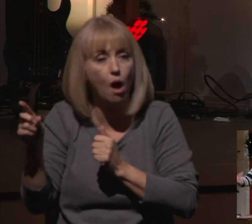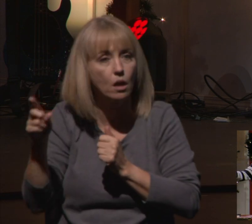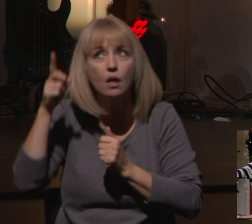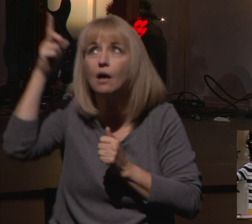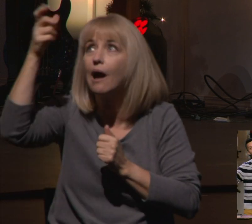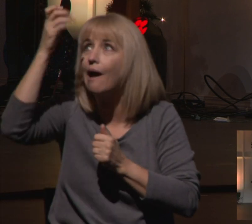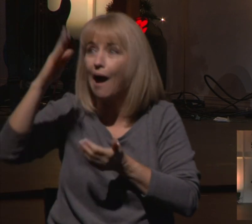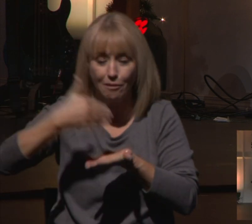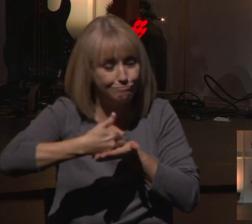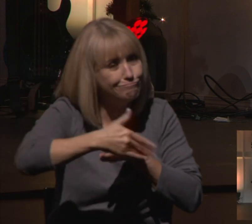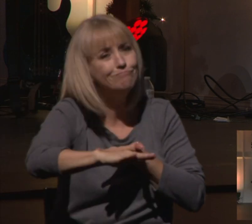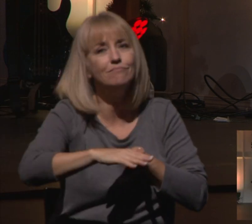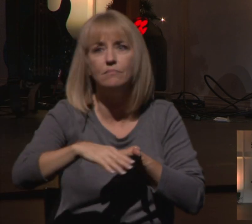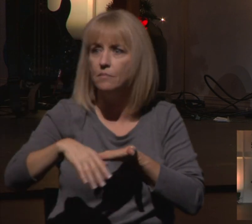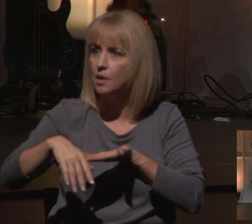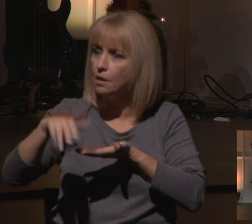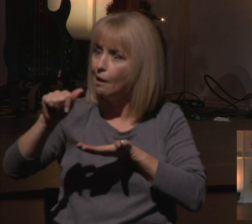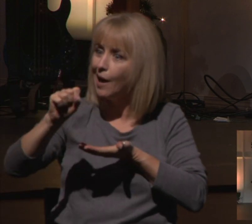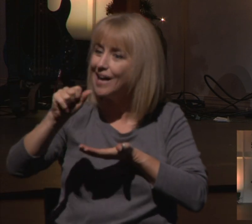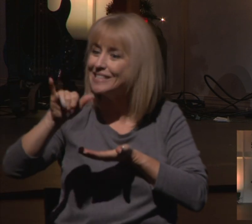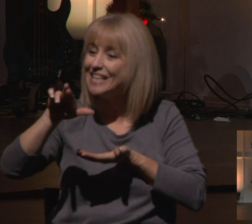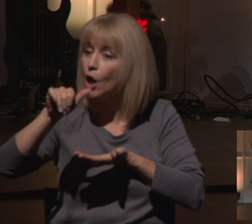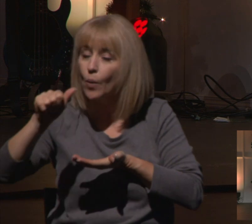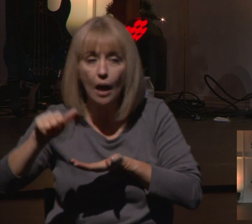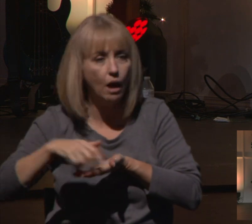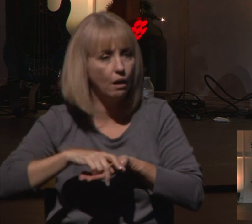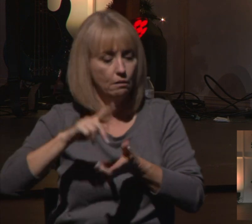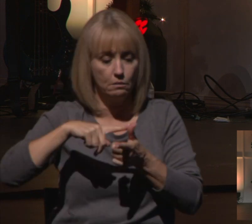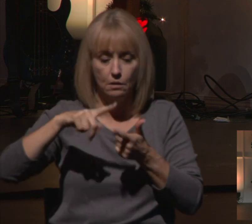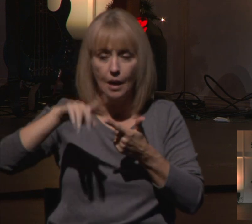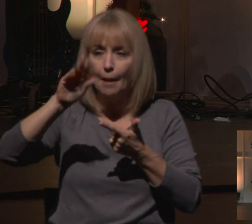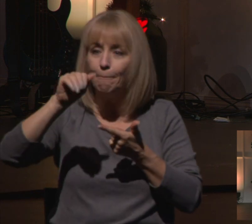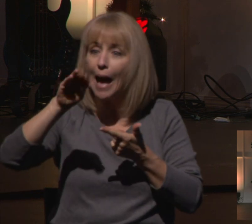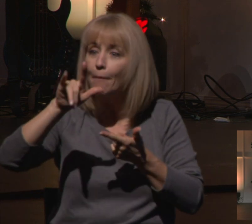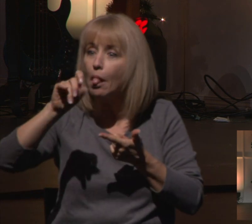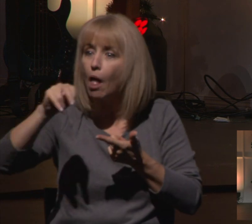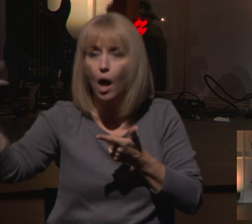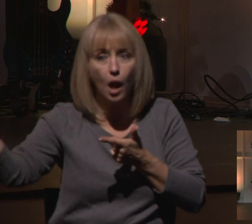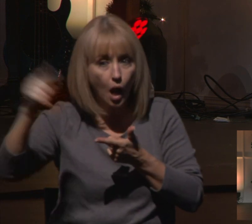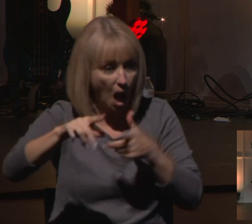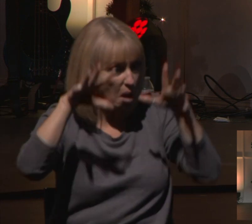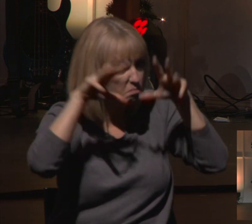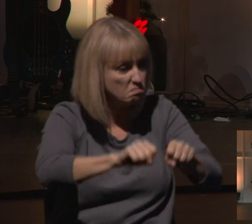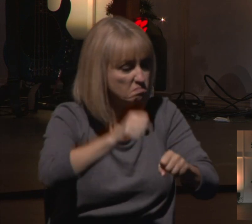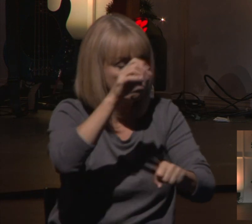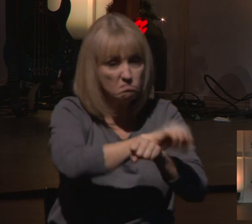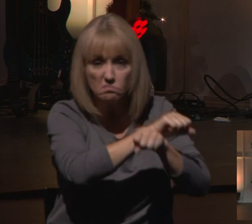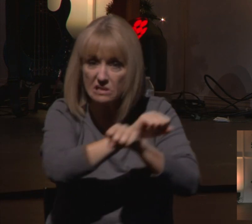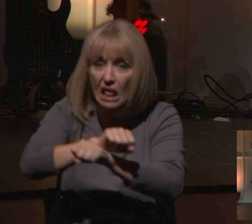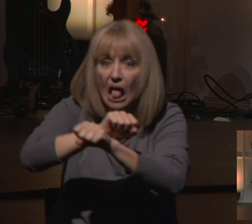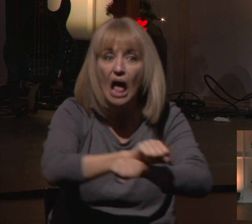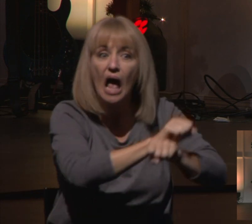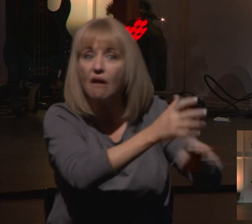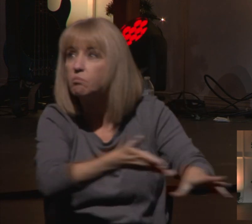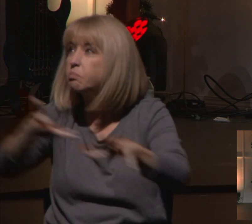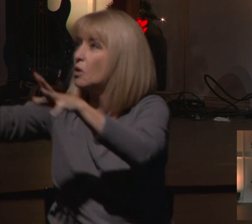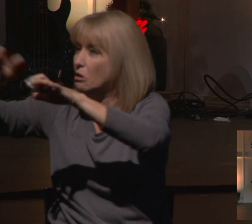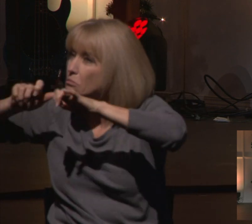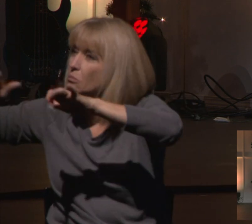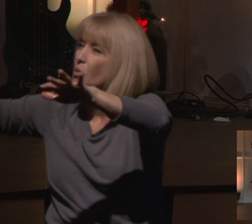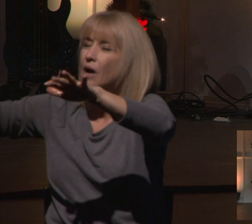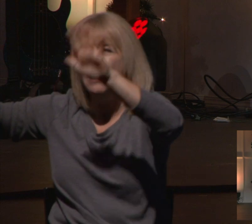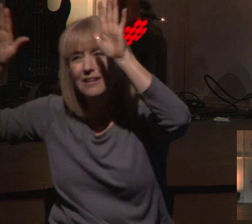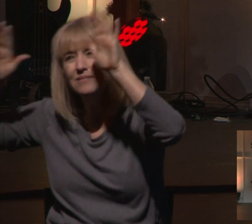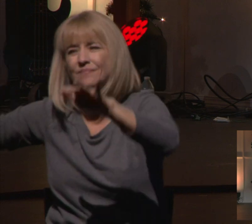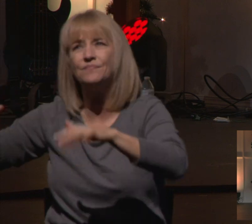comes in, Babylon comes in, and they take the nation of Israel into exile, and while they're in exile, they begin to grieve and repent,